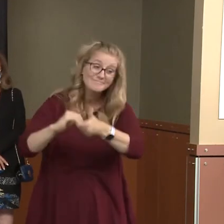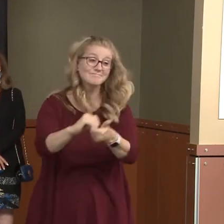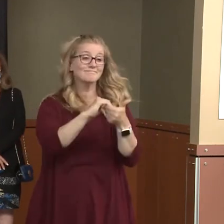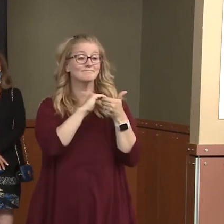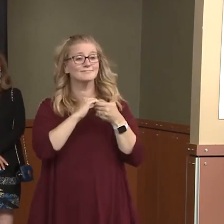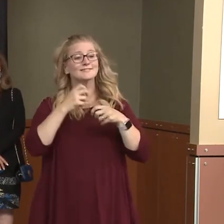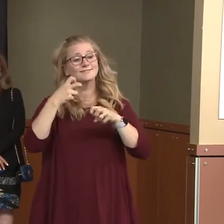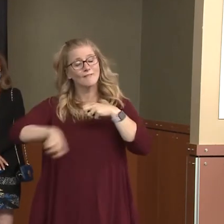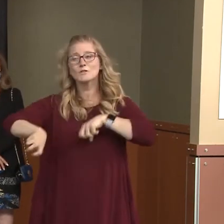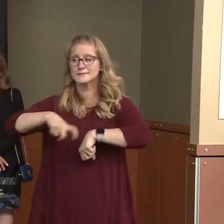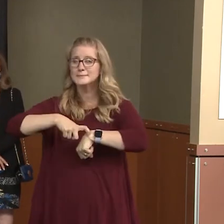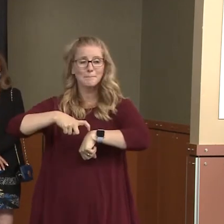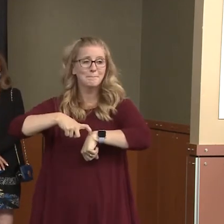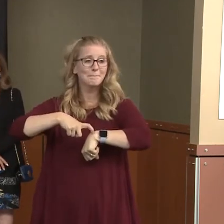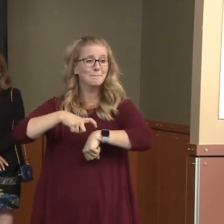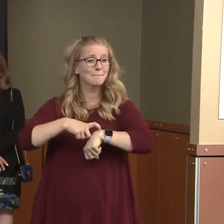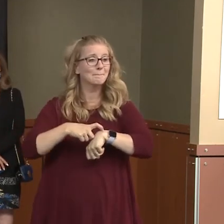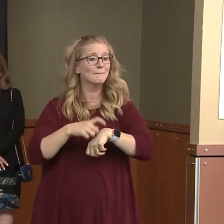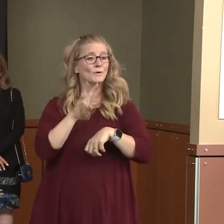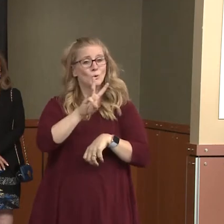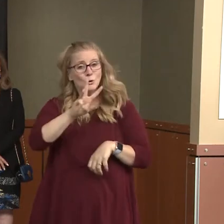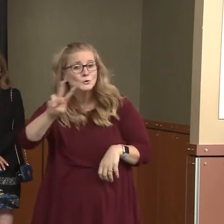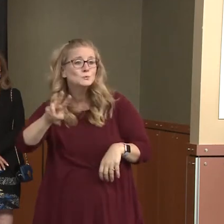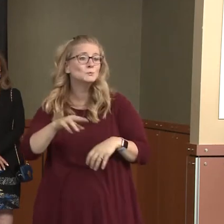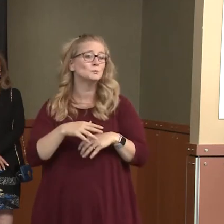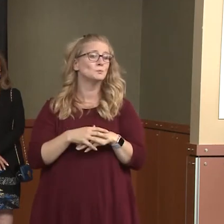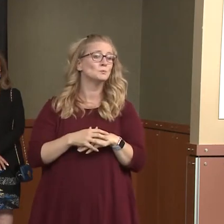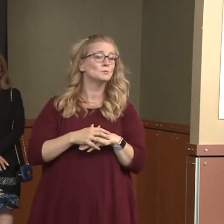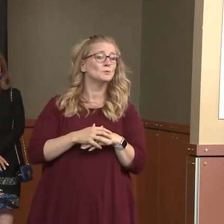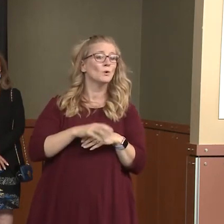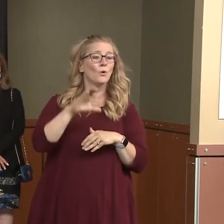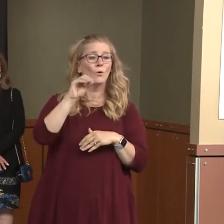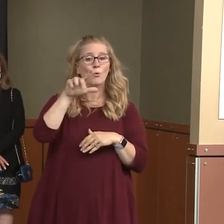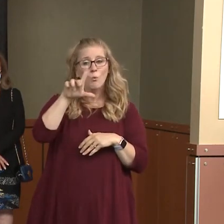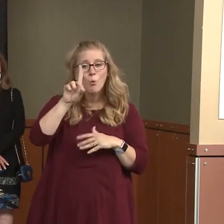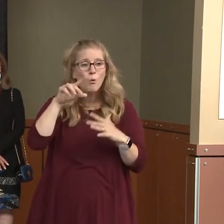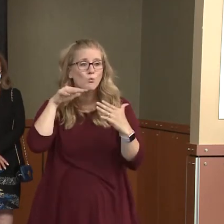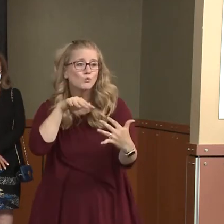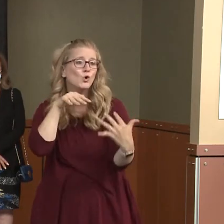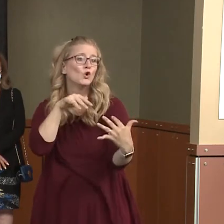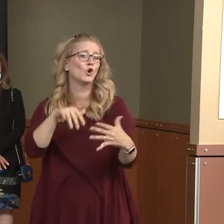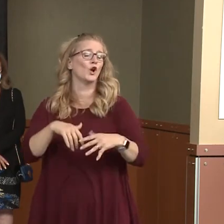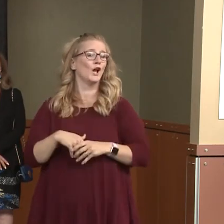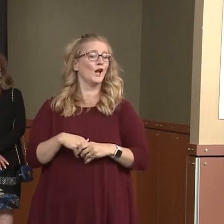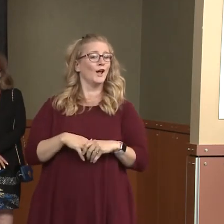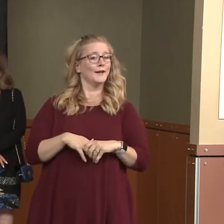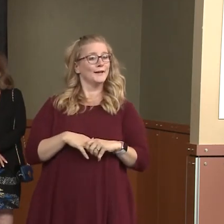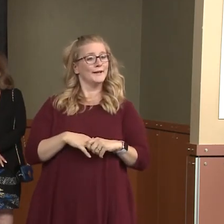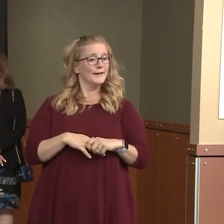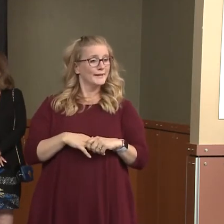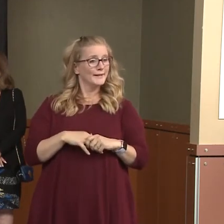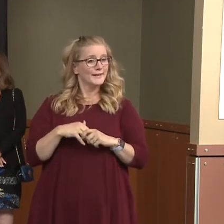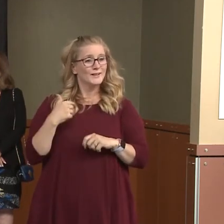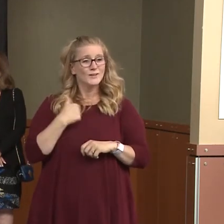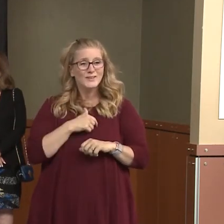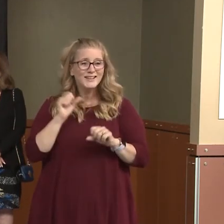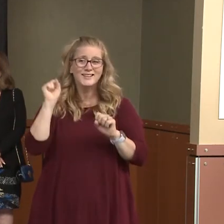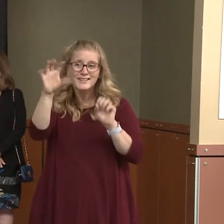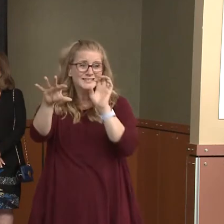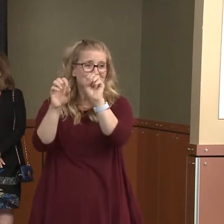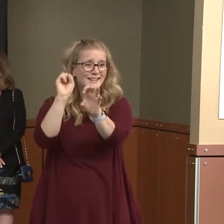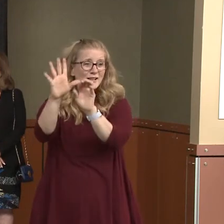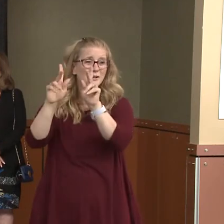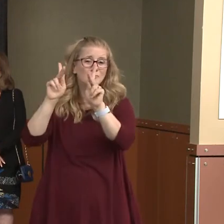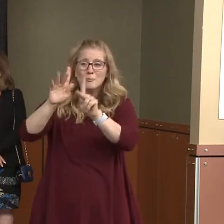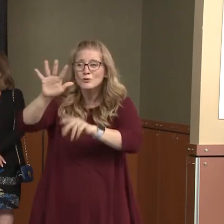War Two, we came together in the Cold War. We've sent more than our fair share of people to the wars in the Middle East and we're in a